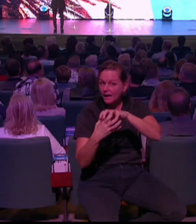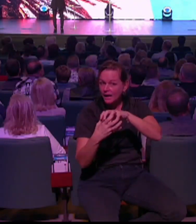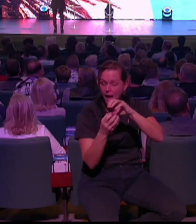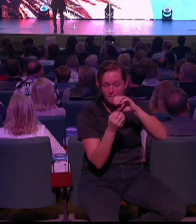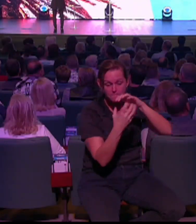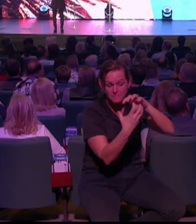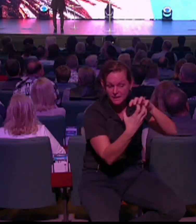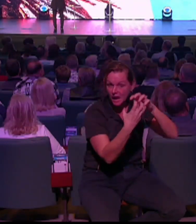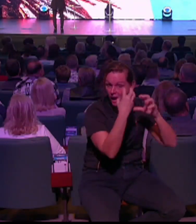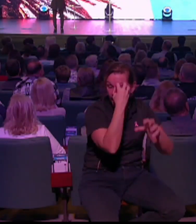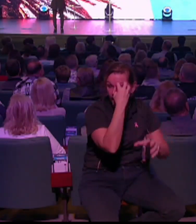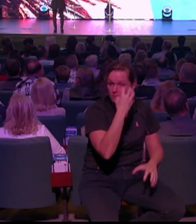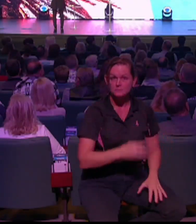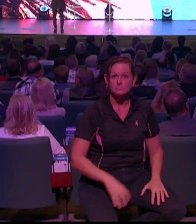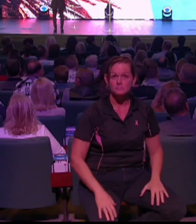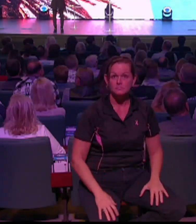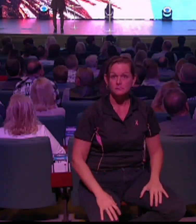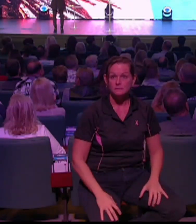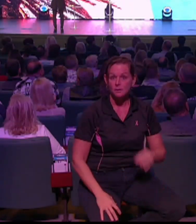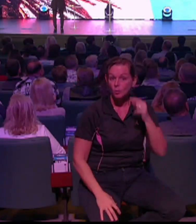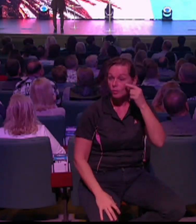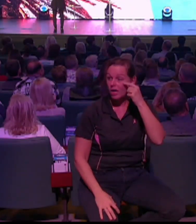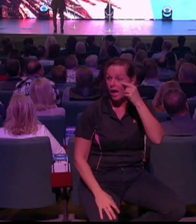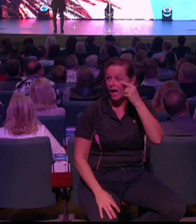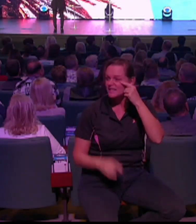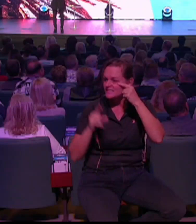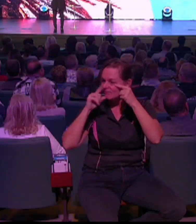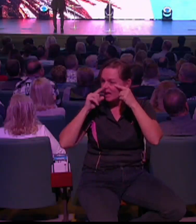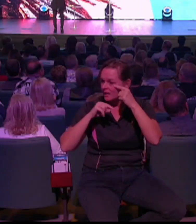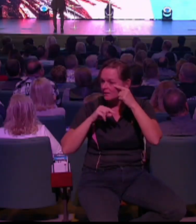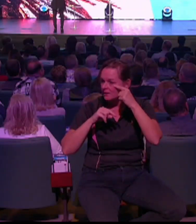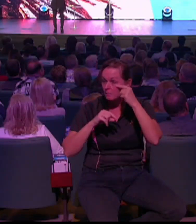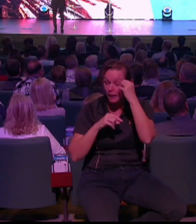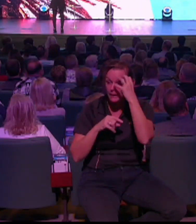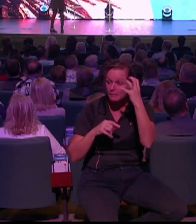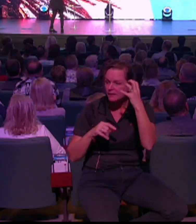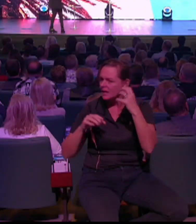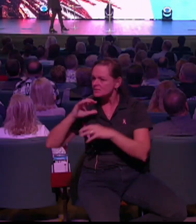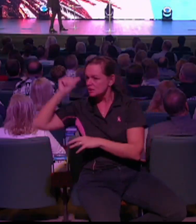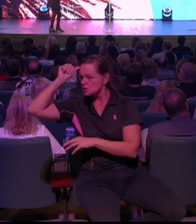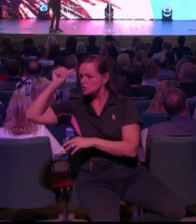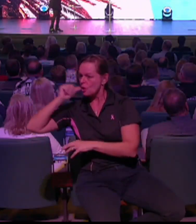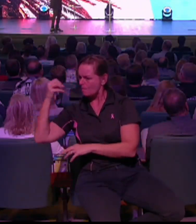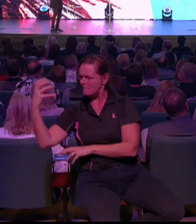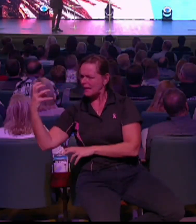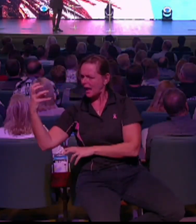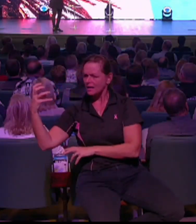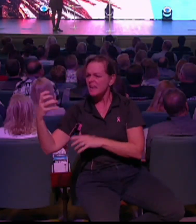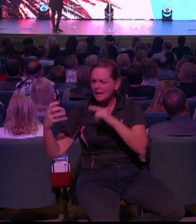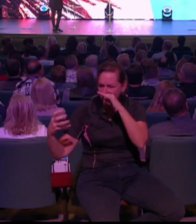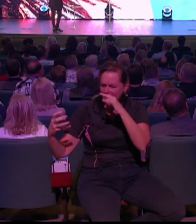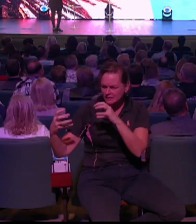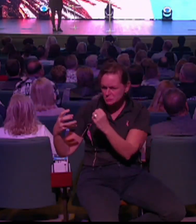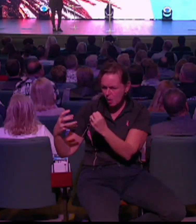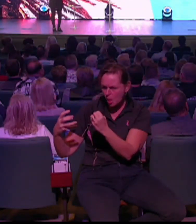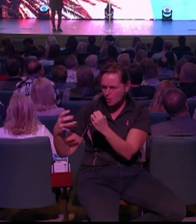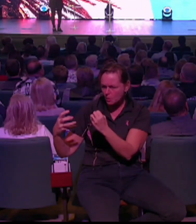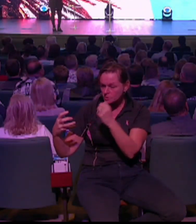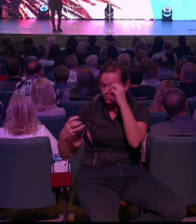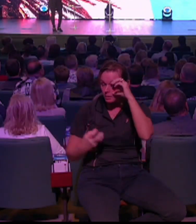person's lap? I don't want to be with this person. And now they're taking a picture of me. I mean, she's like, what in the world? And